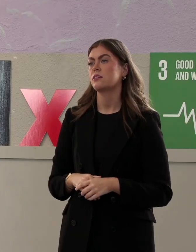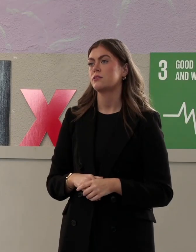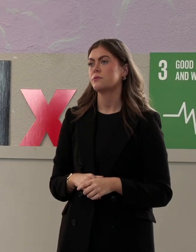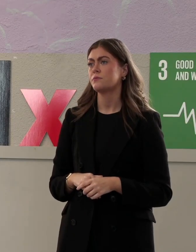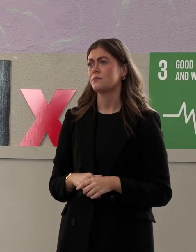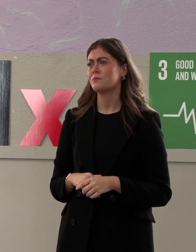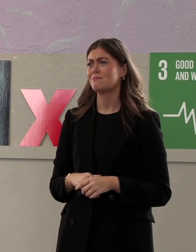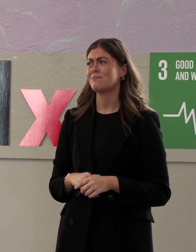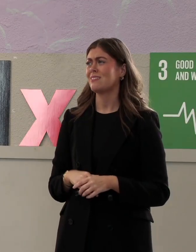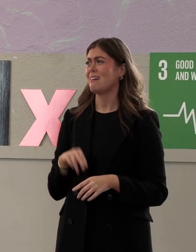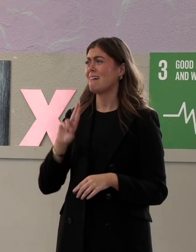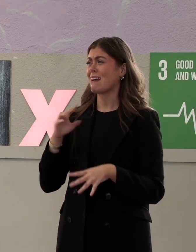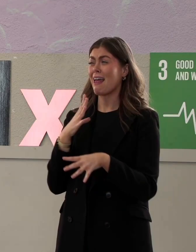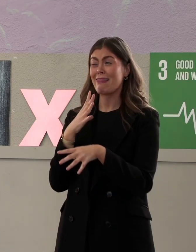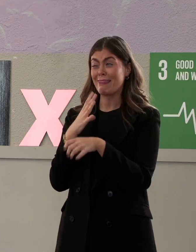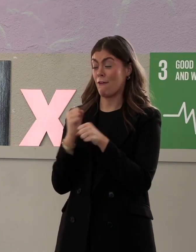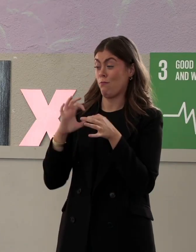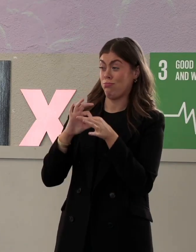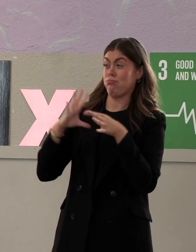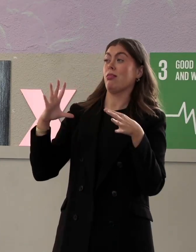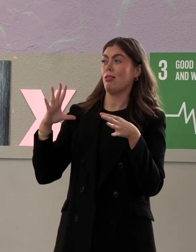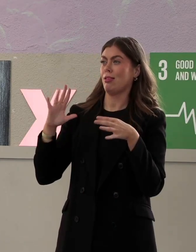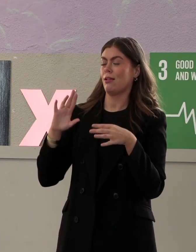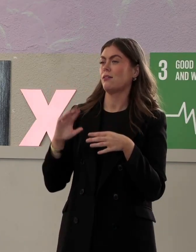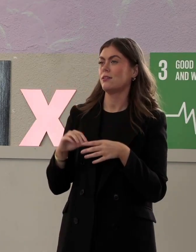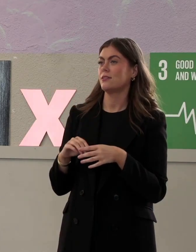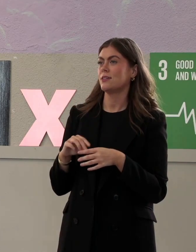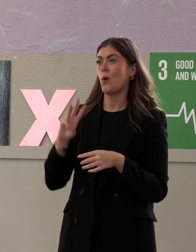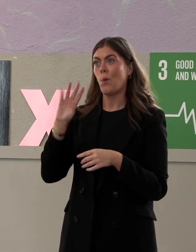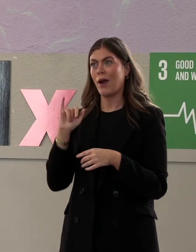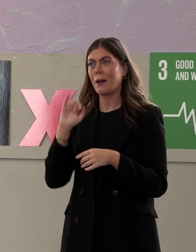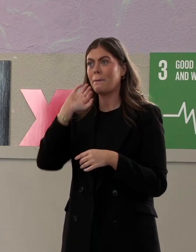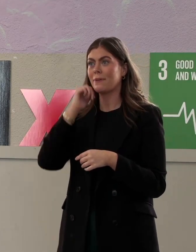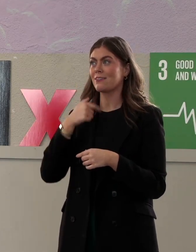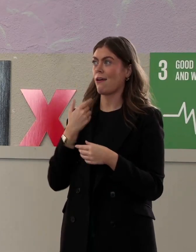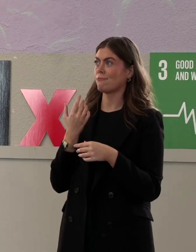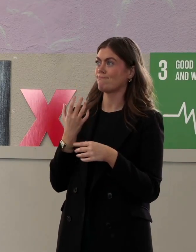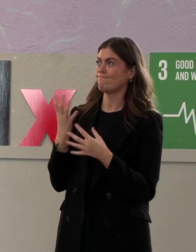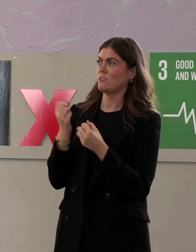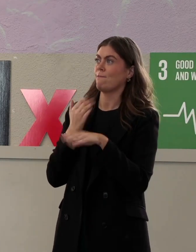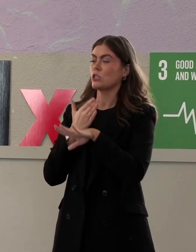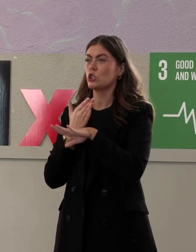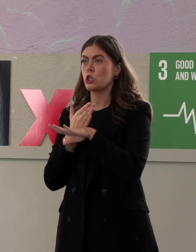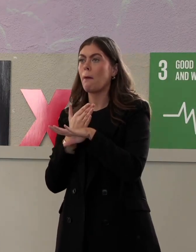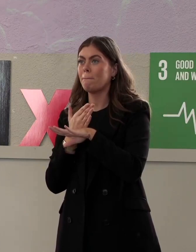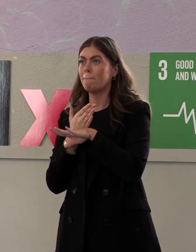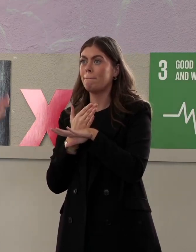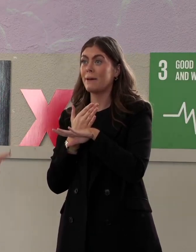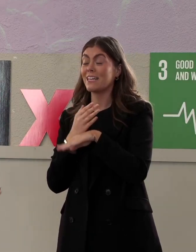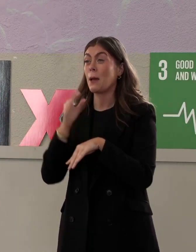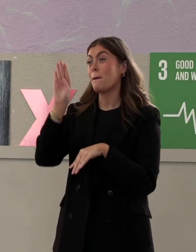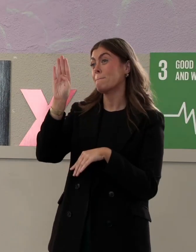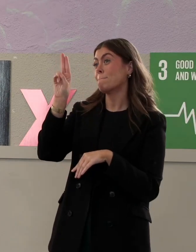But you can never keep people from people. He said, got a job in the right venue in 2009. All bad ass.